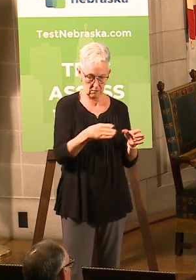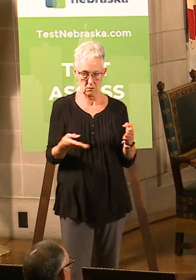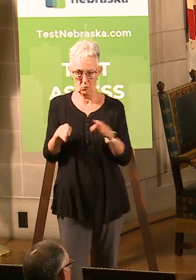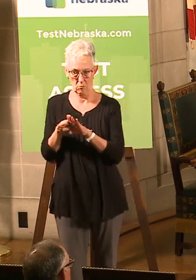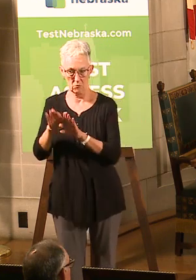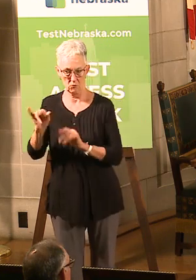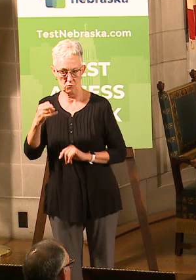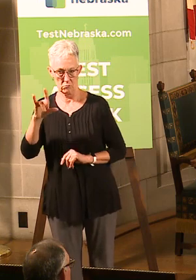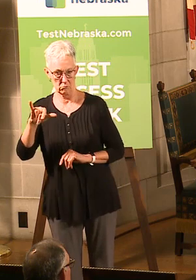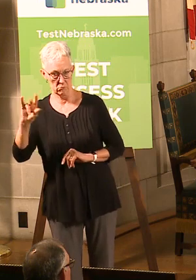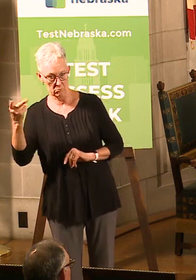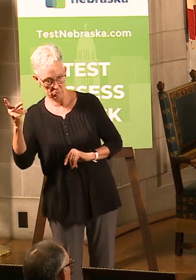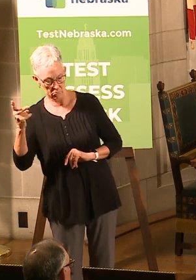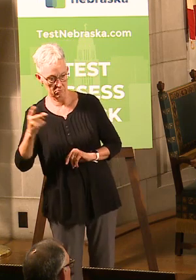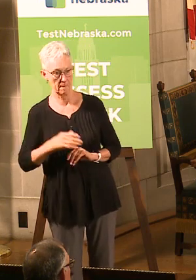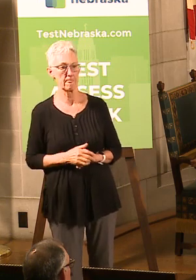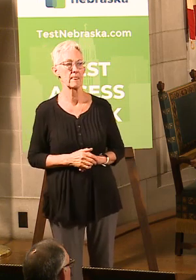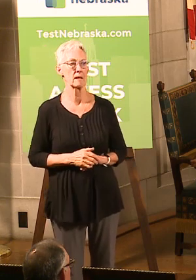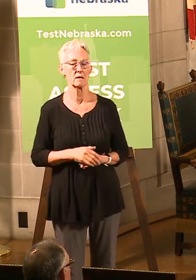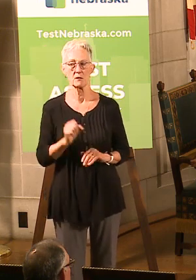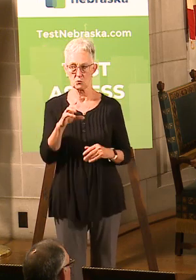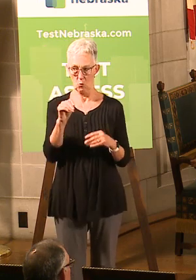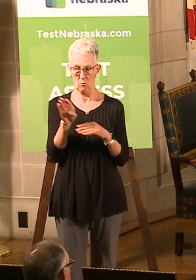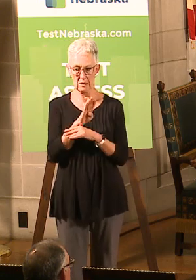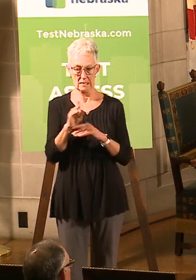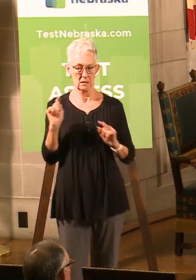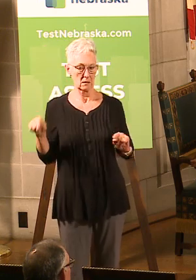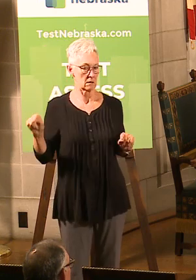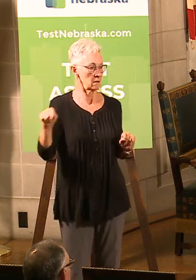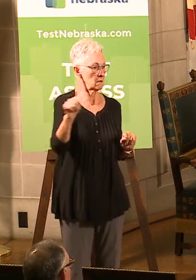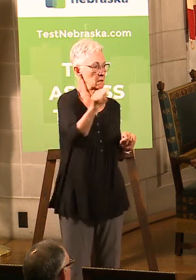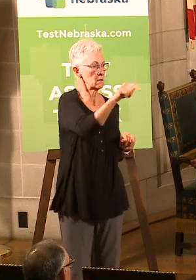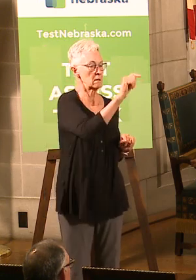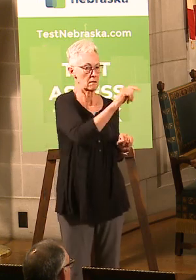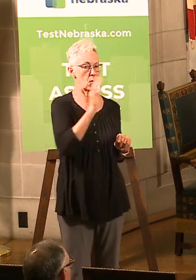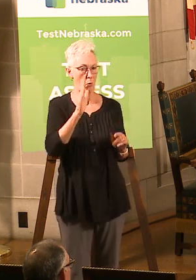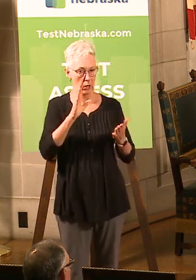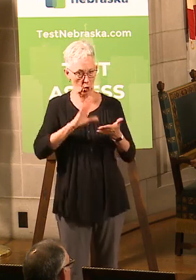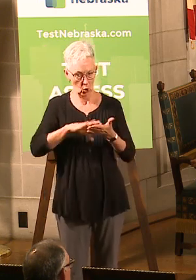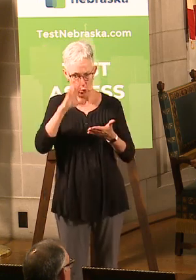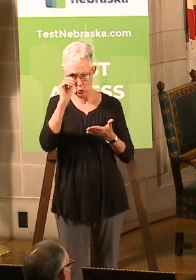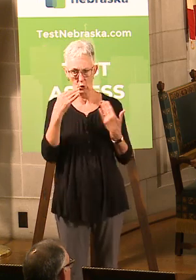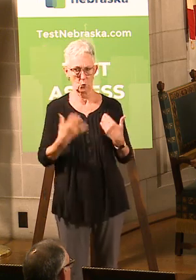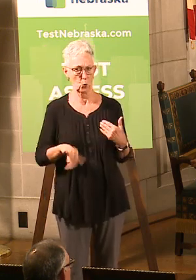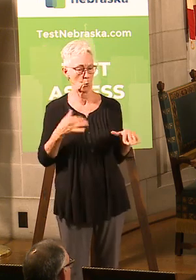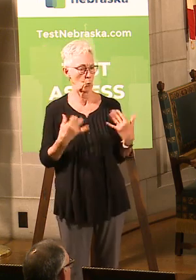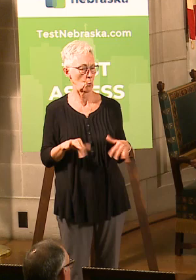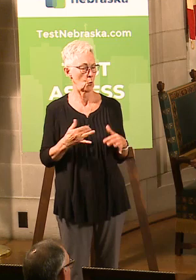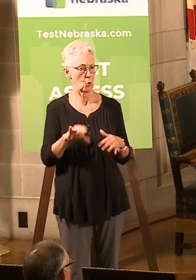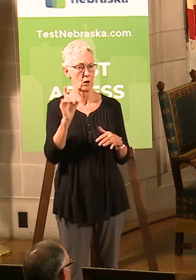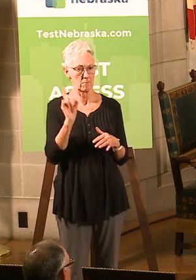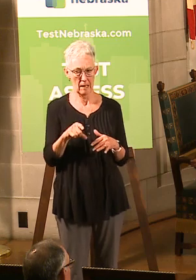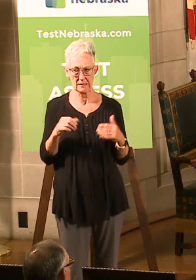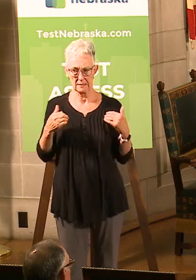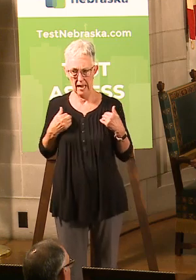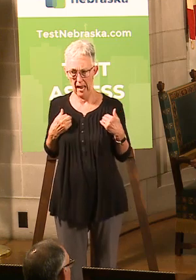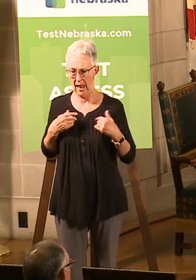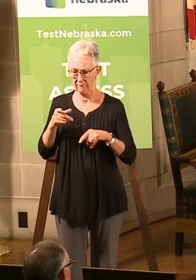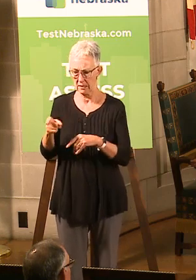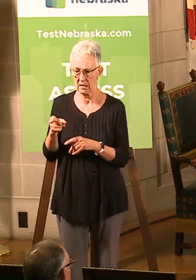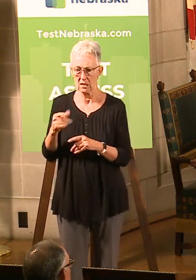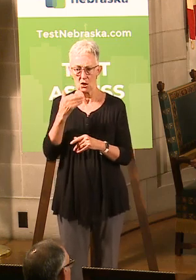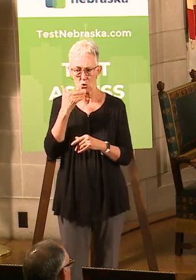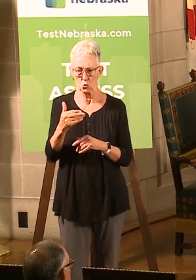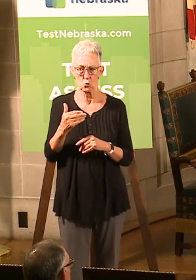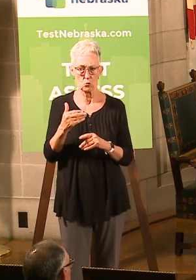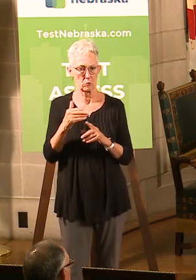businesses will learn the importance of building high-performance, agile cultures based on improved leadership